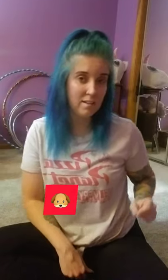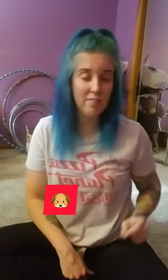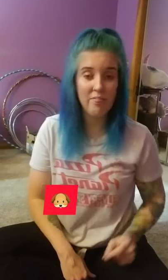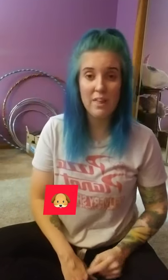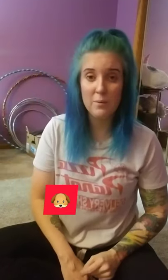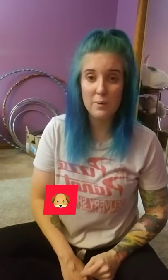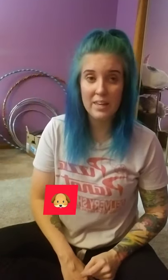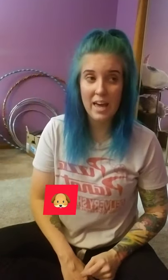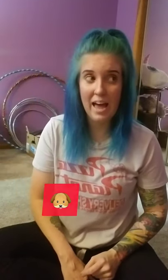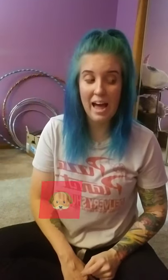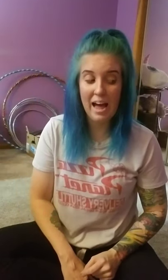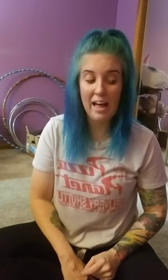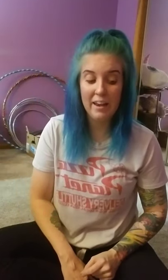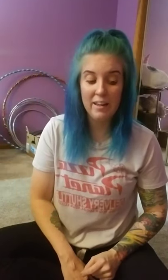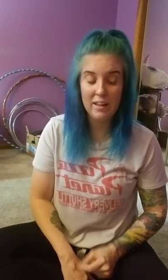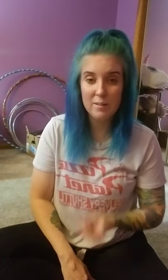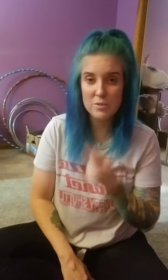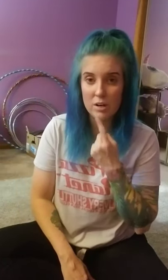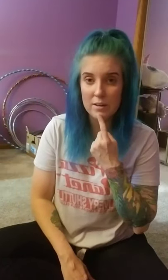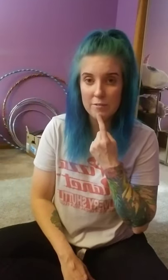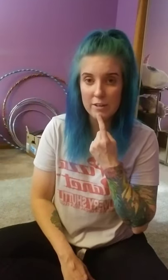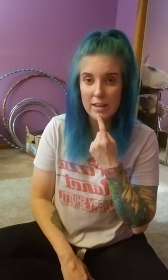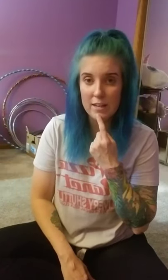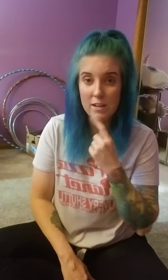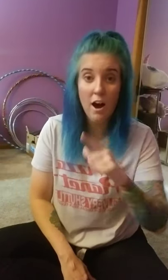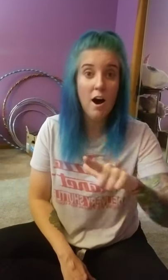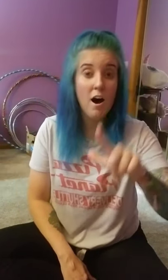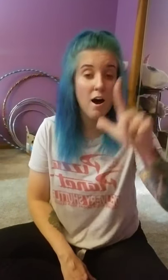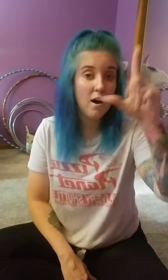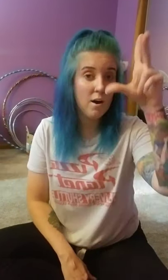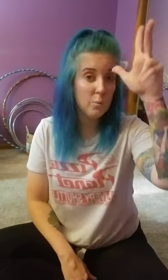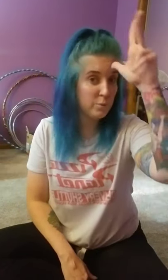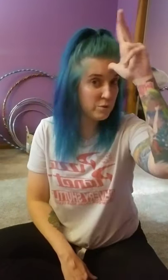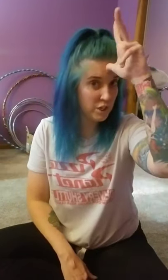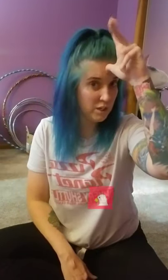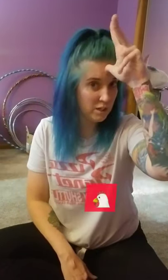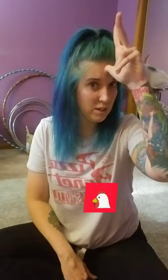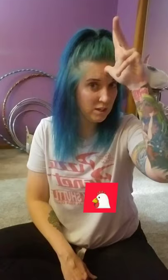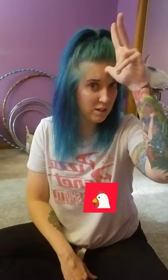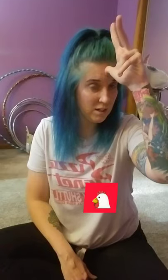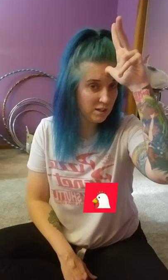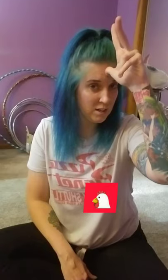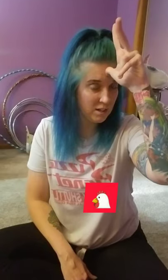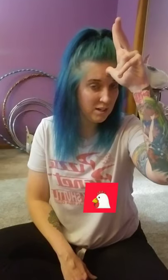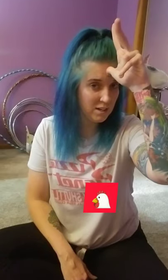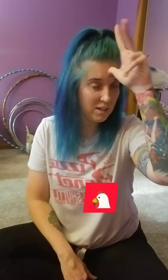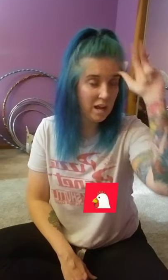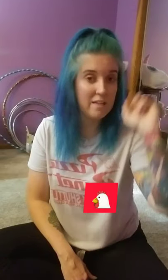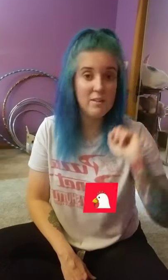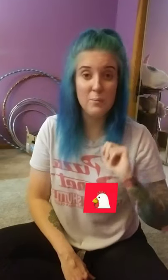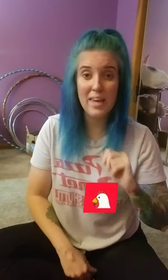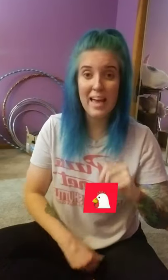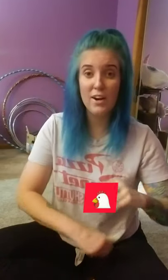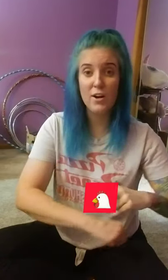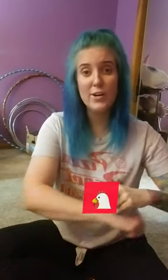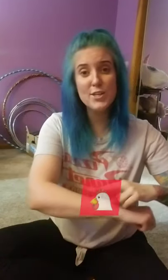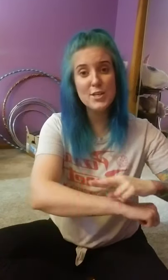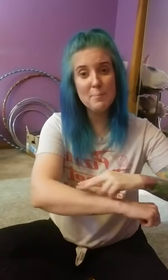Then we had rooster. And then we had our sheep.